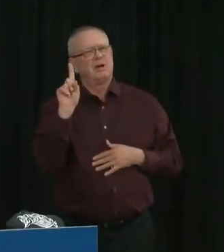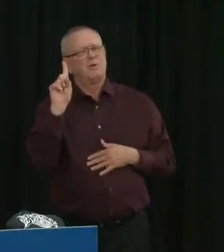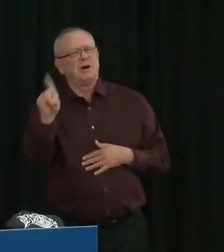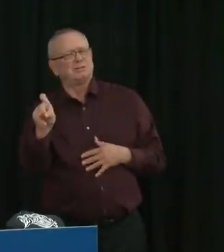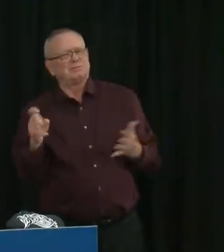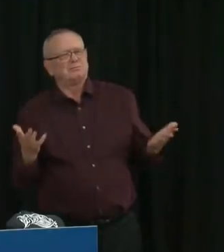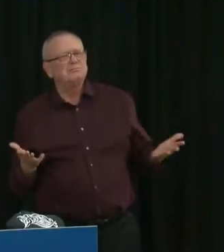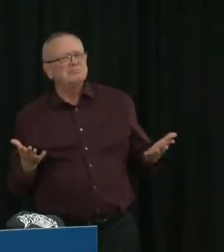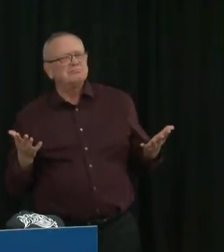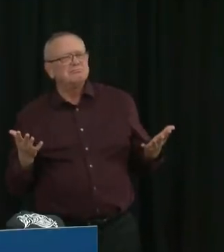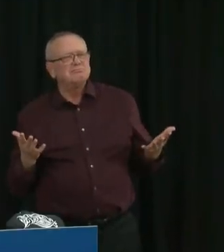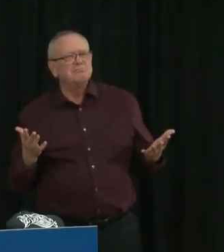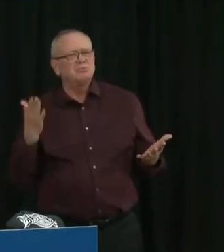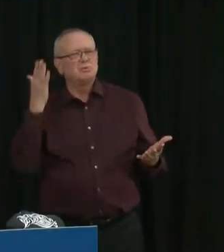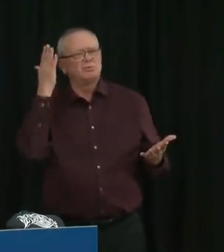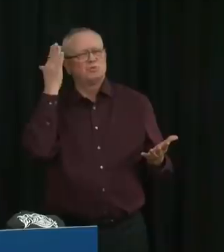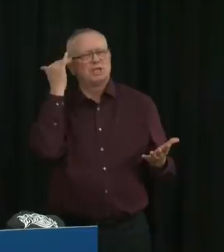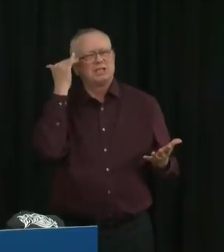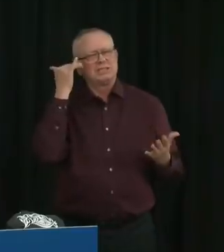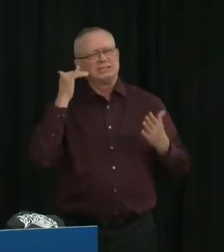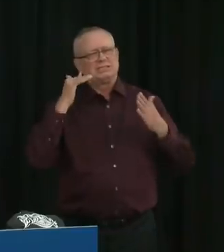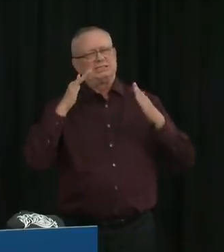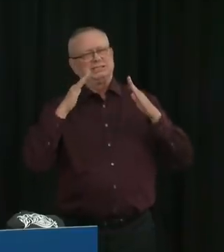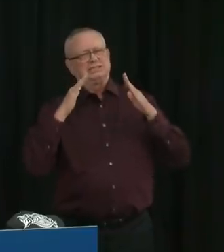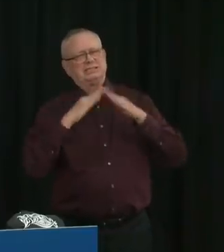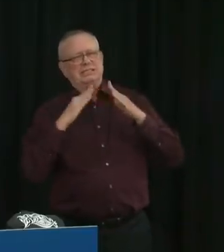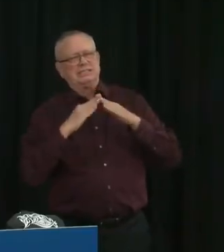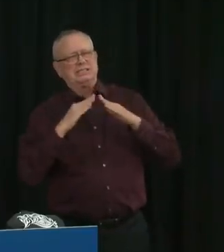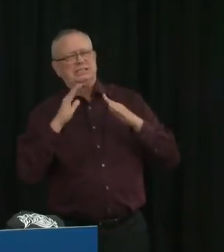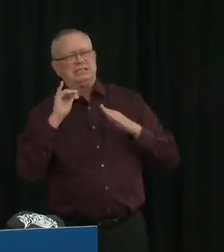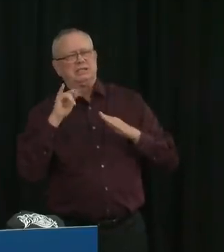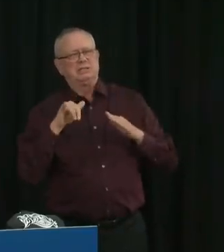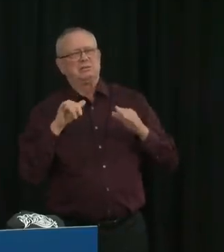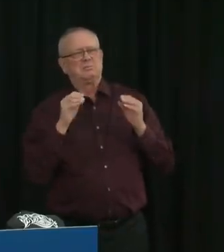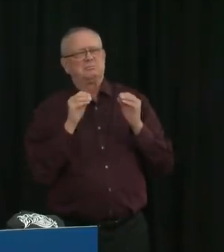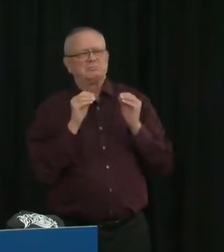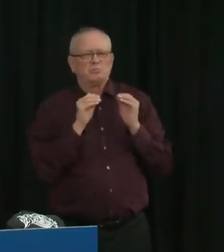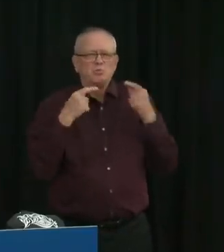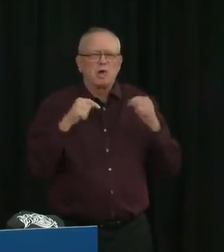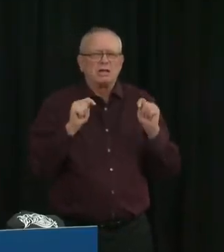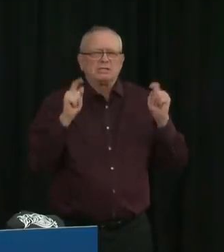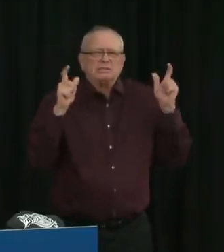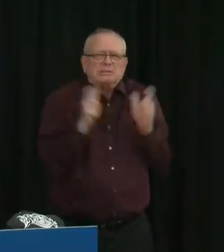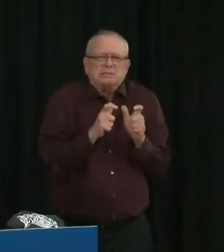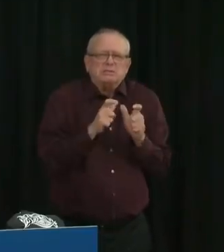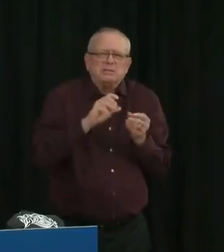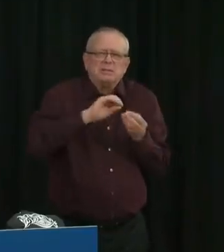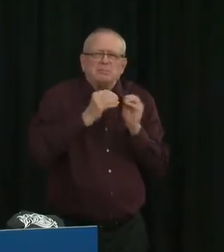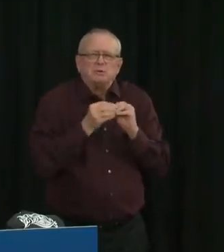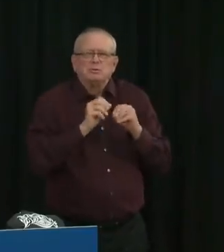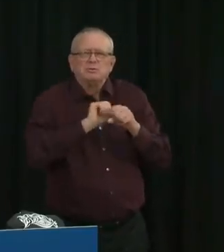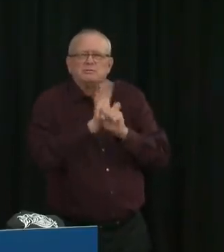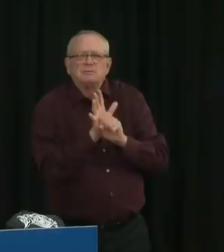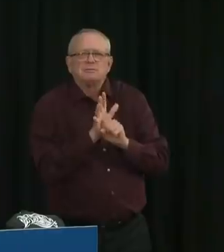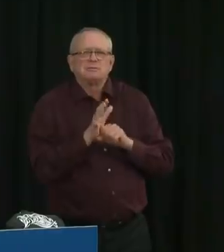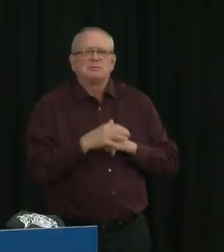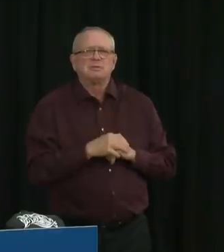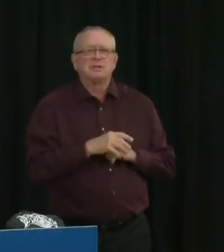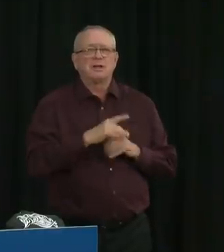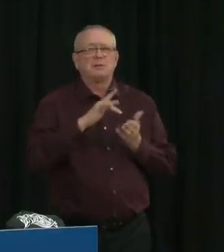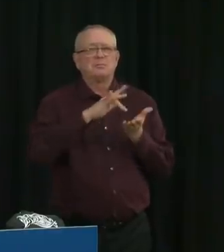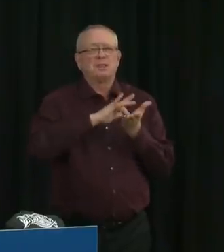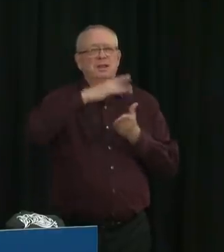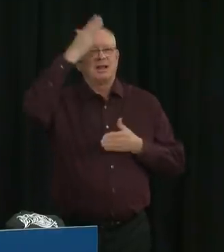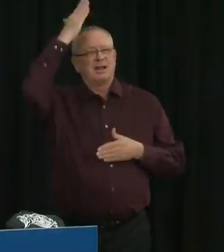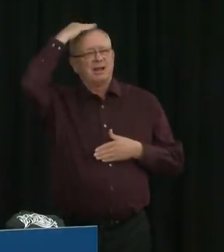of COVID cases? I don't have information specifically about Medicine Hat, but what I can say we've observed